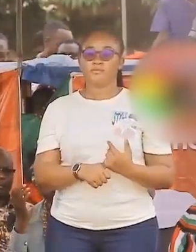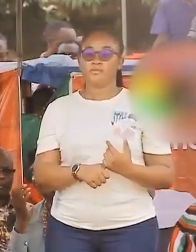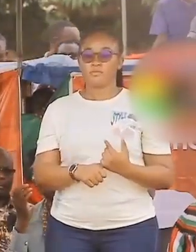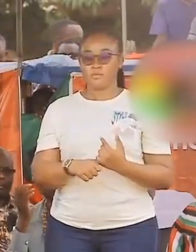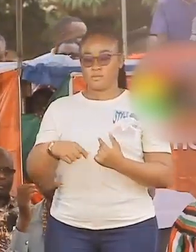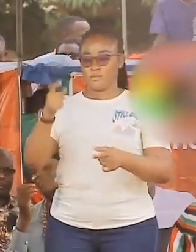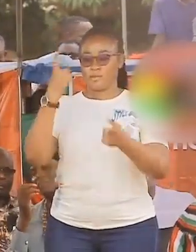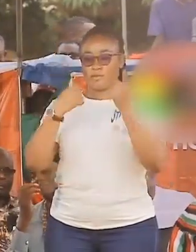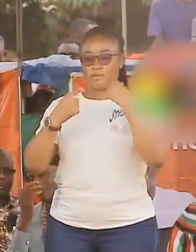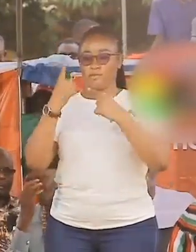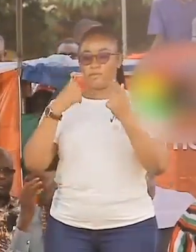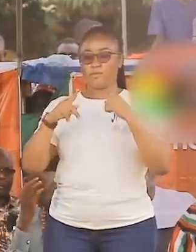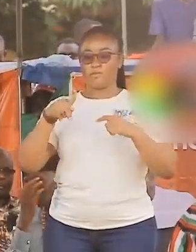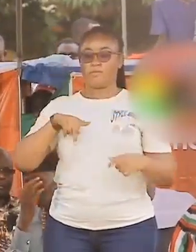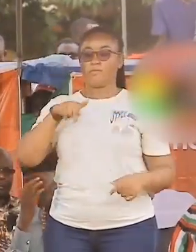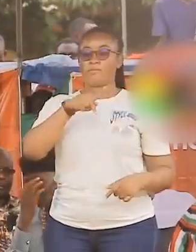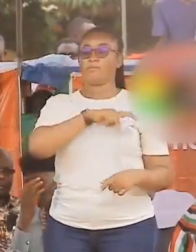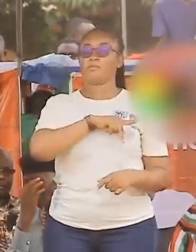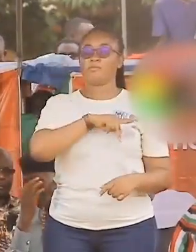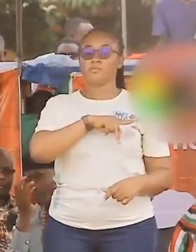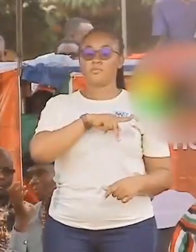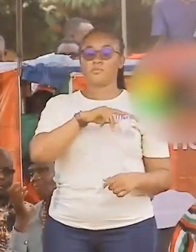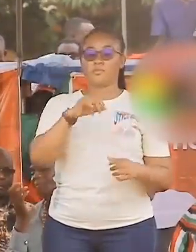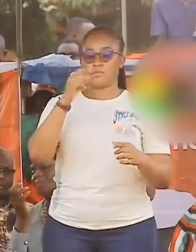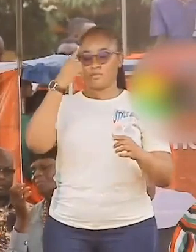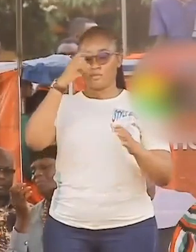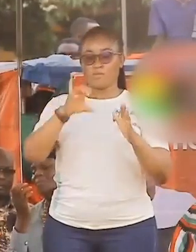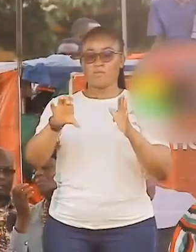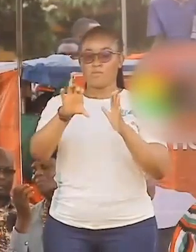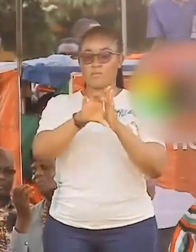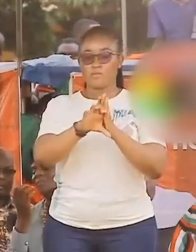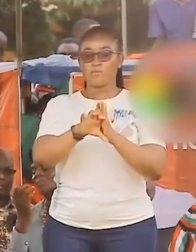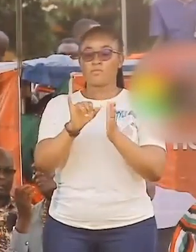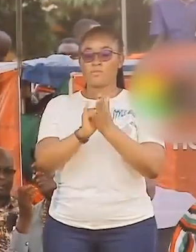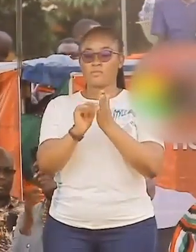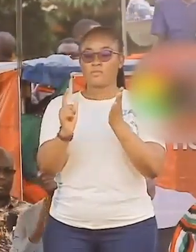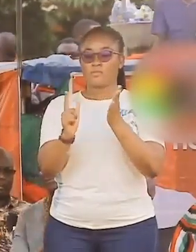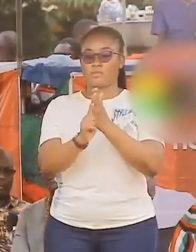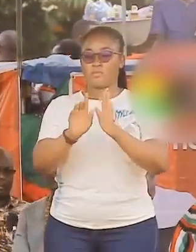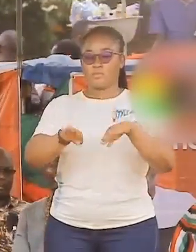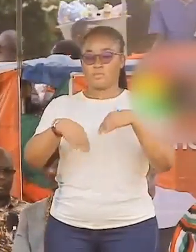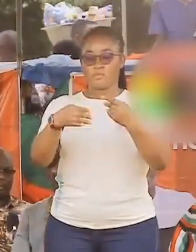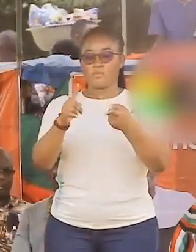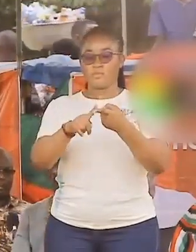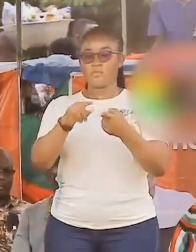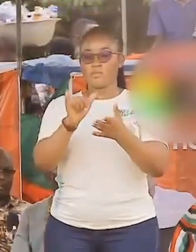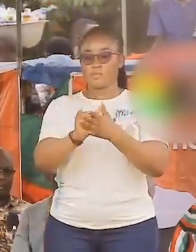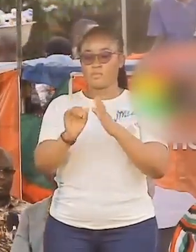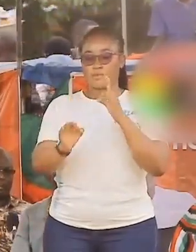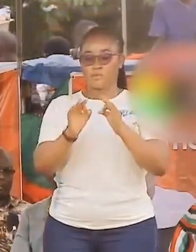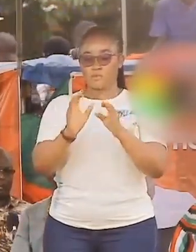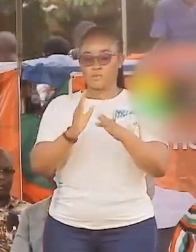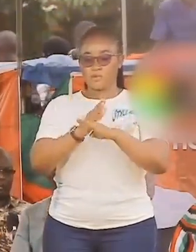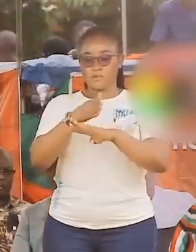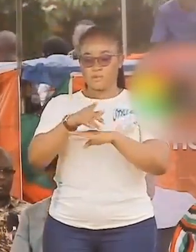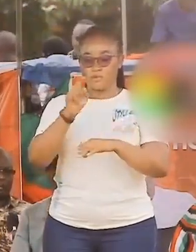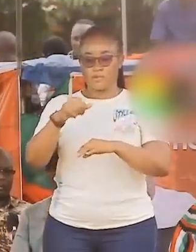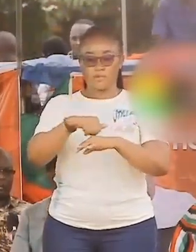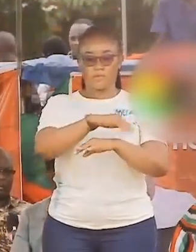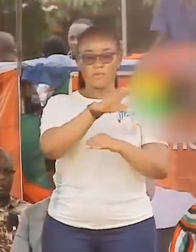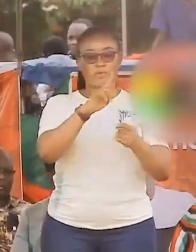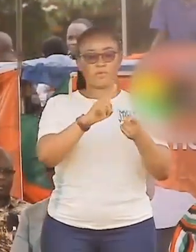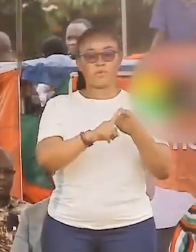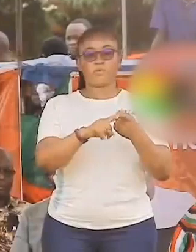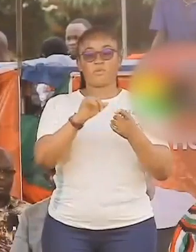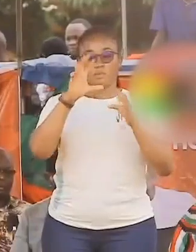If he said, parliament, the constitution, he said, he said, I'm not going to to